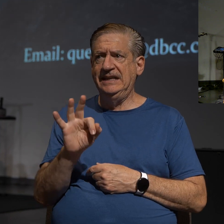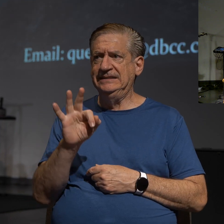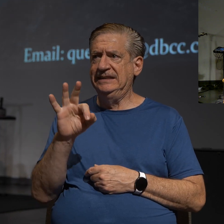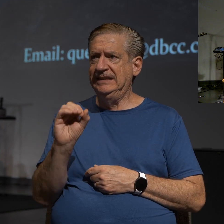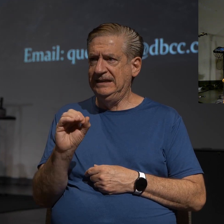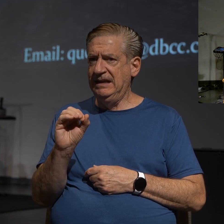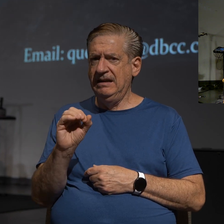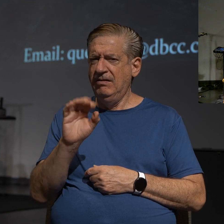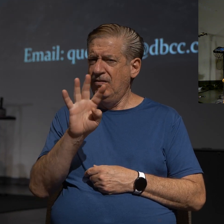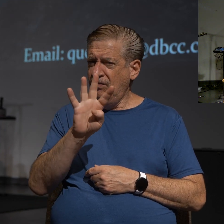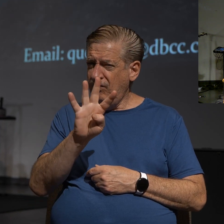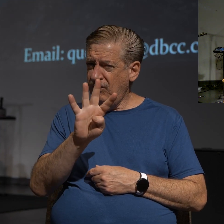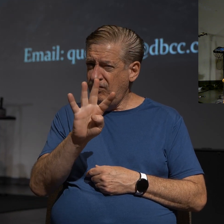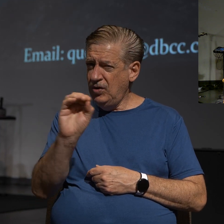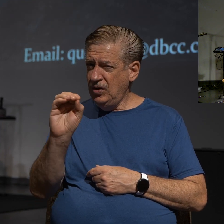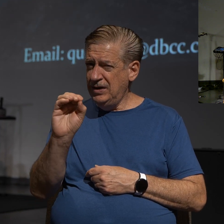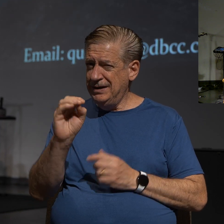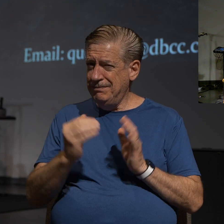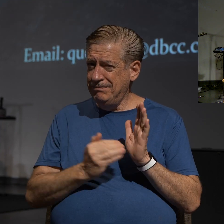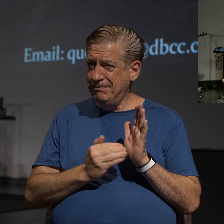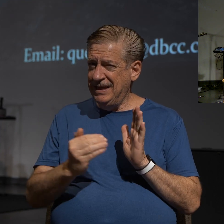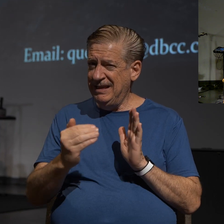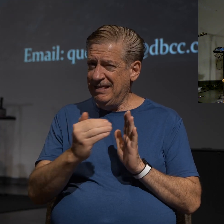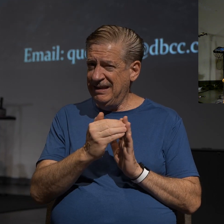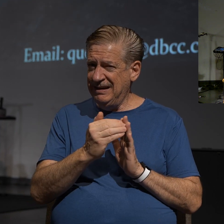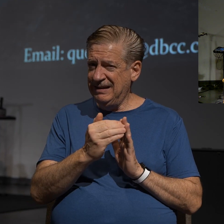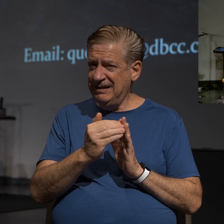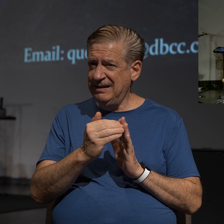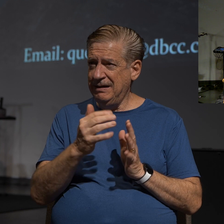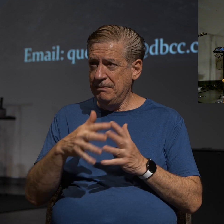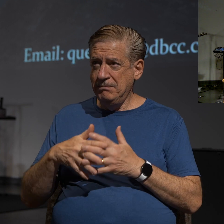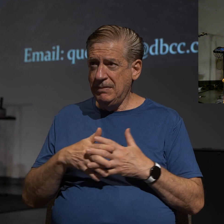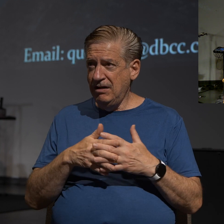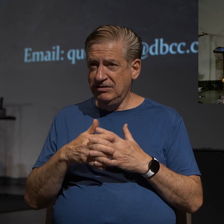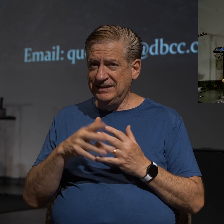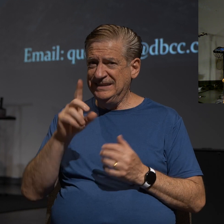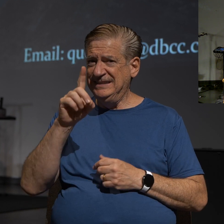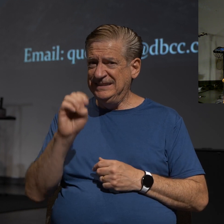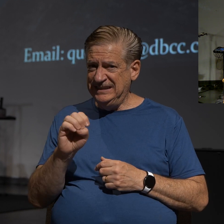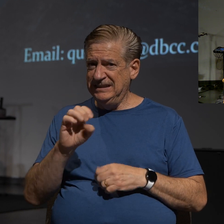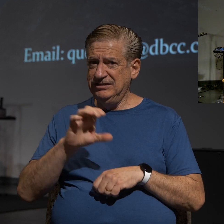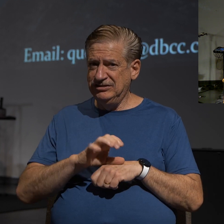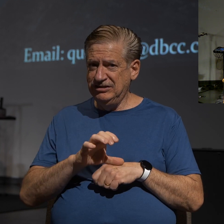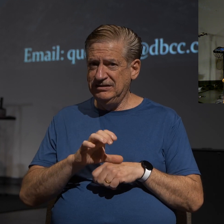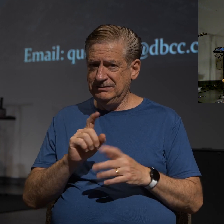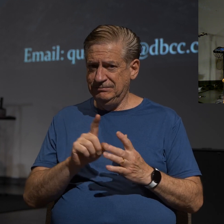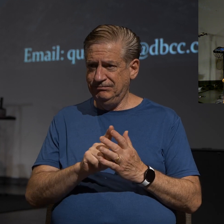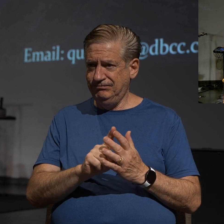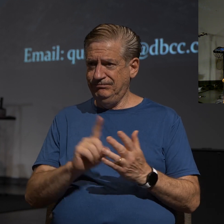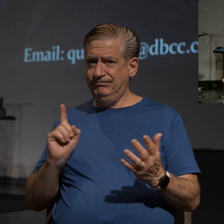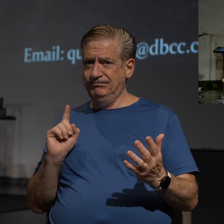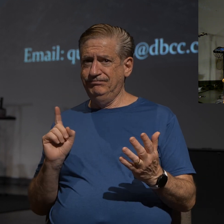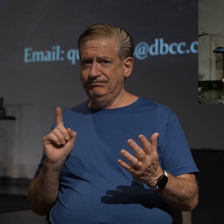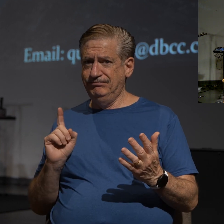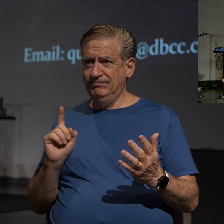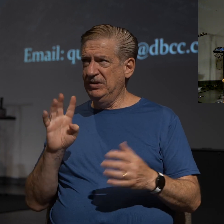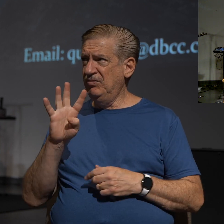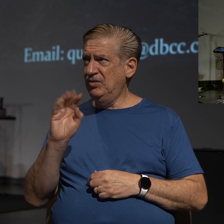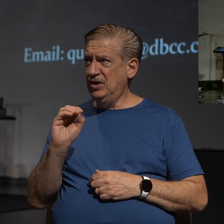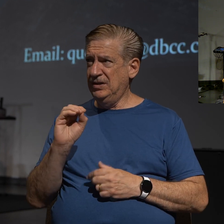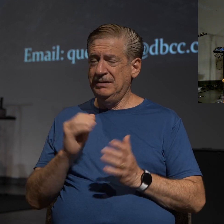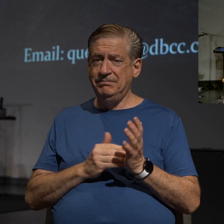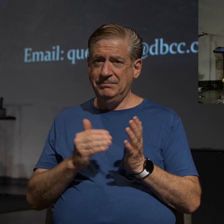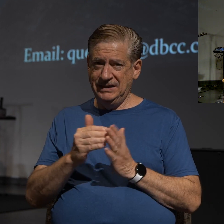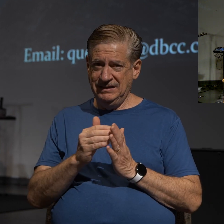40 million Americans are de-churched. 40 million Americans.